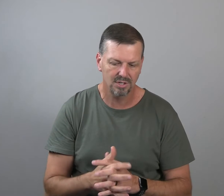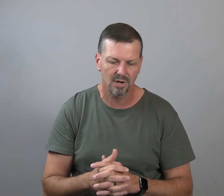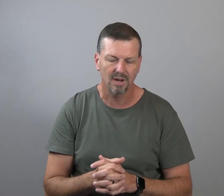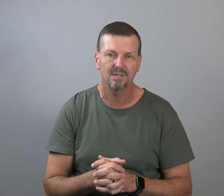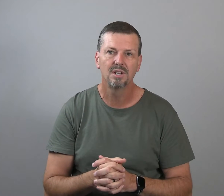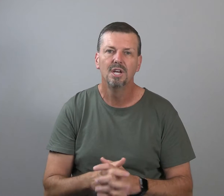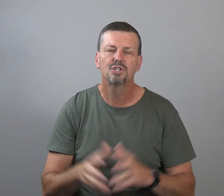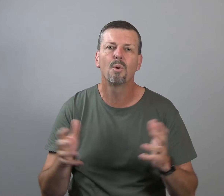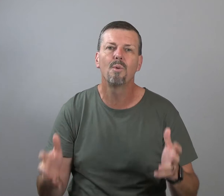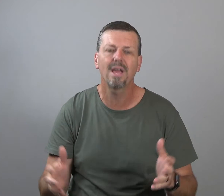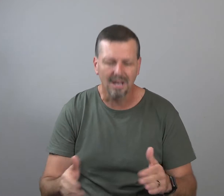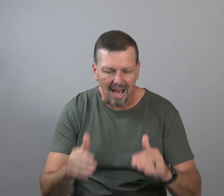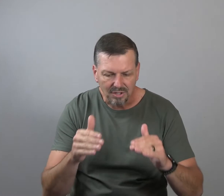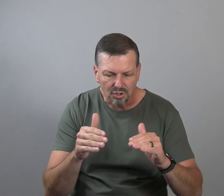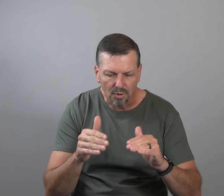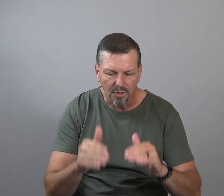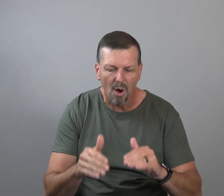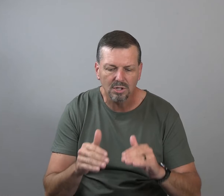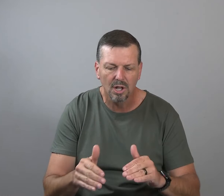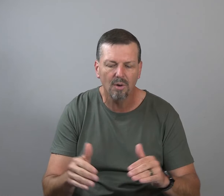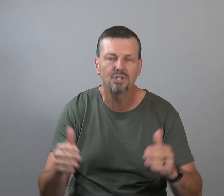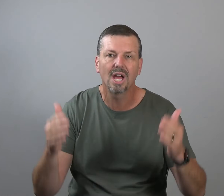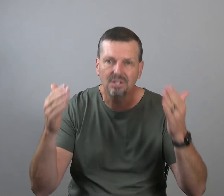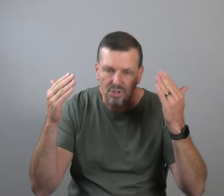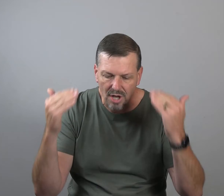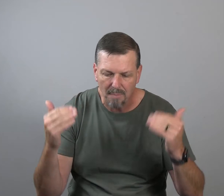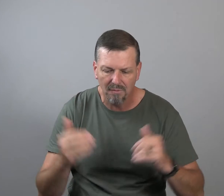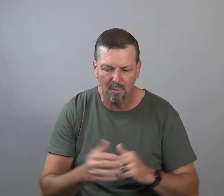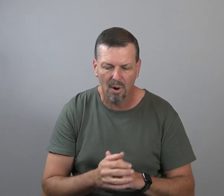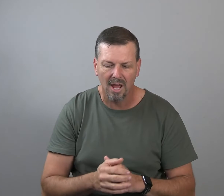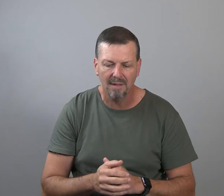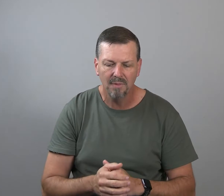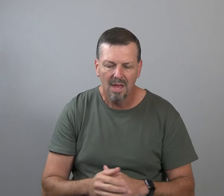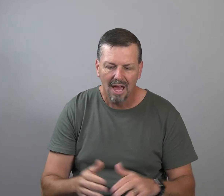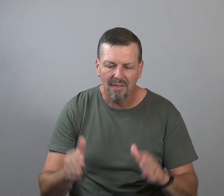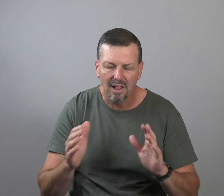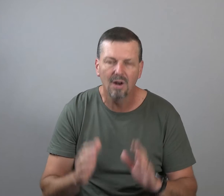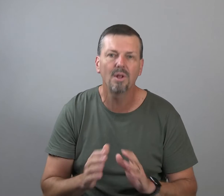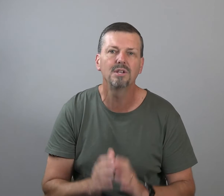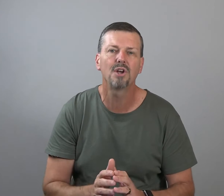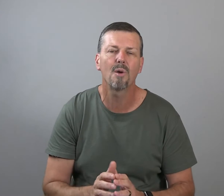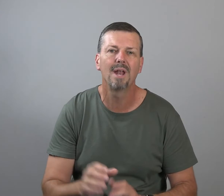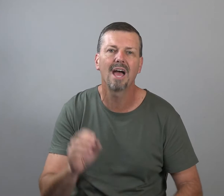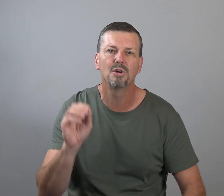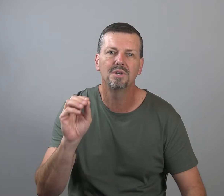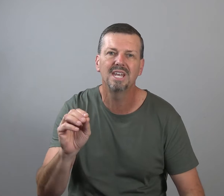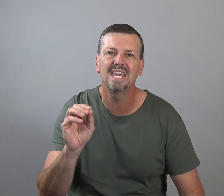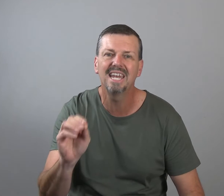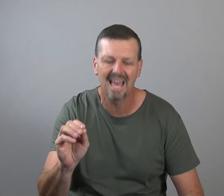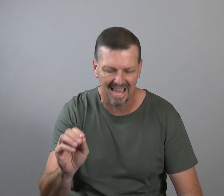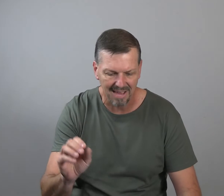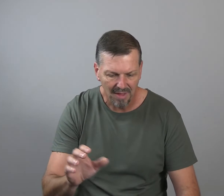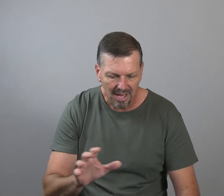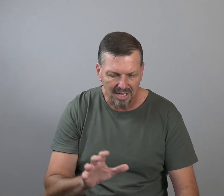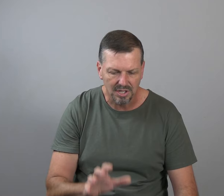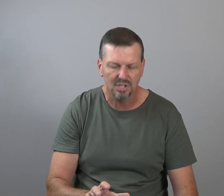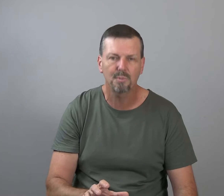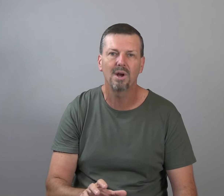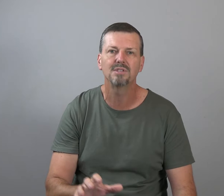this series. So we recognize that your thoughts literally change the shape of your brain, and they literally determine how your DNA is expressed.